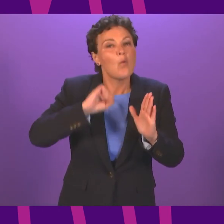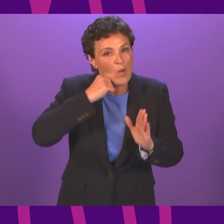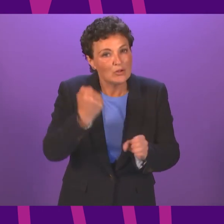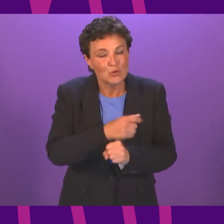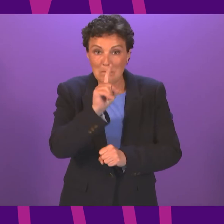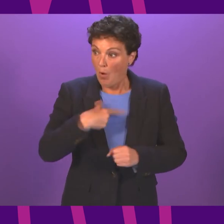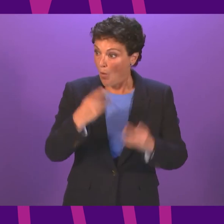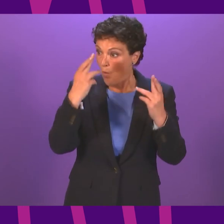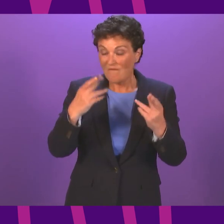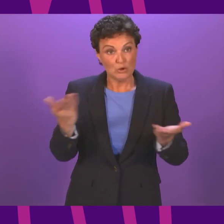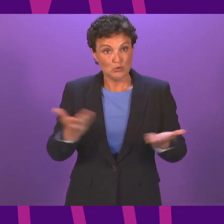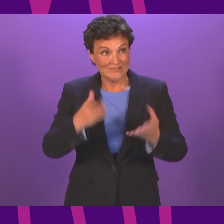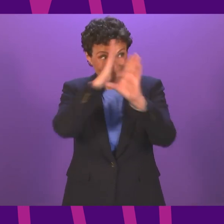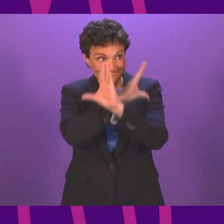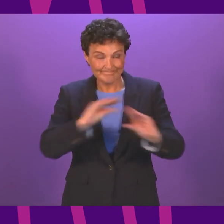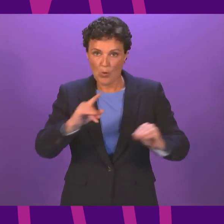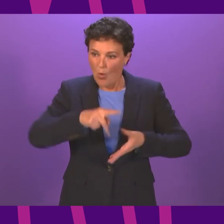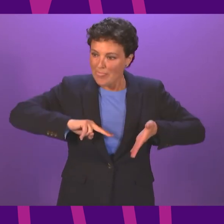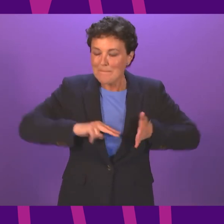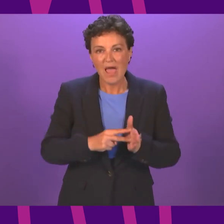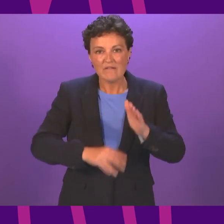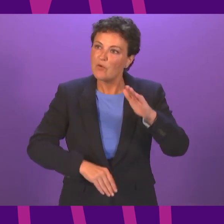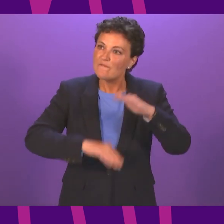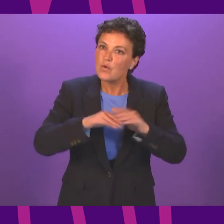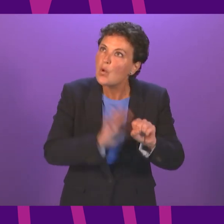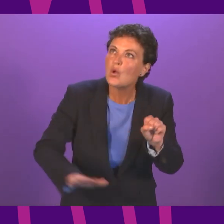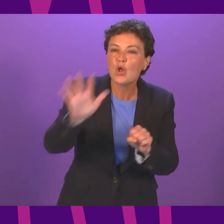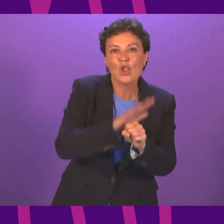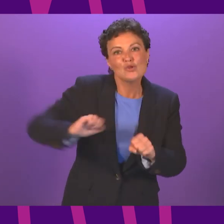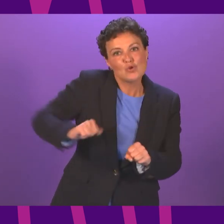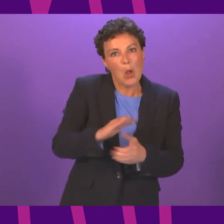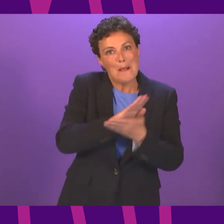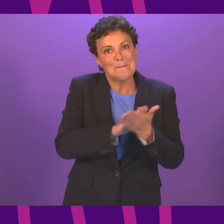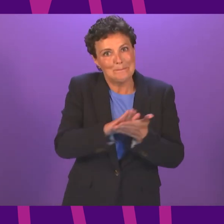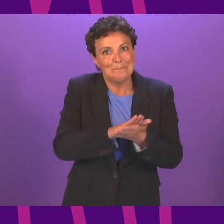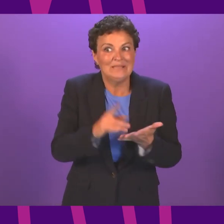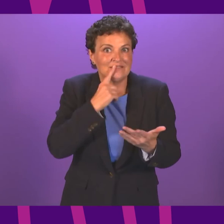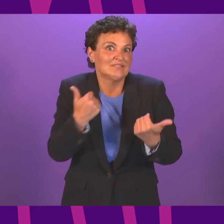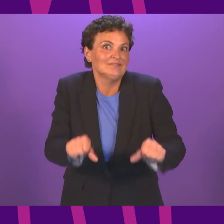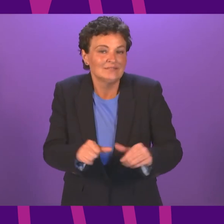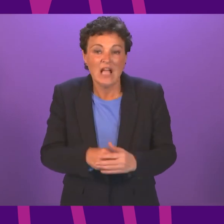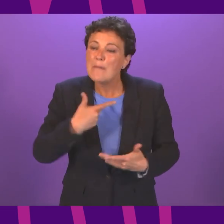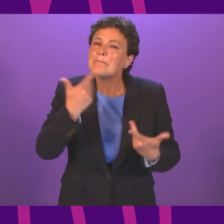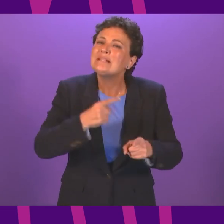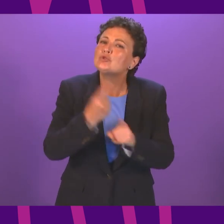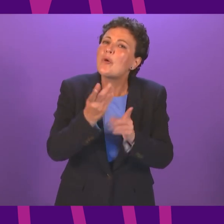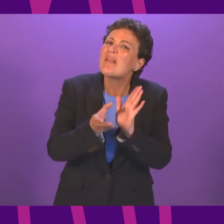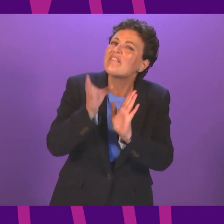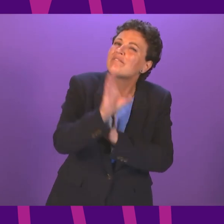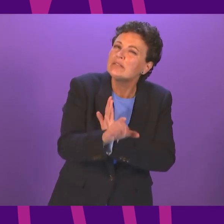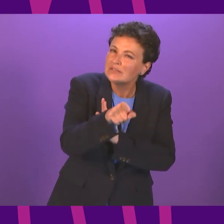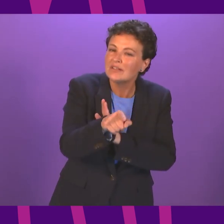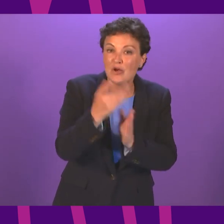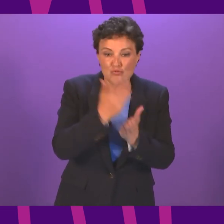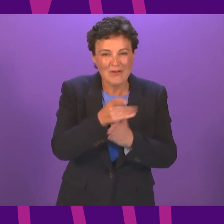to Level 0 for the whole country will also be positive for the soft play sector. Of course, the funding I've spoken about is, in addition